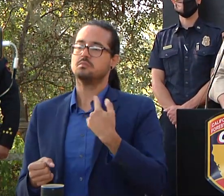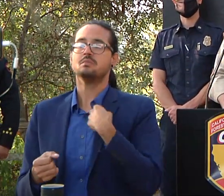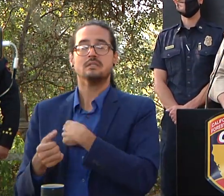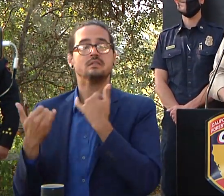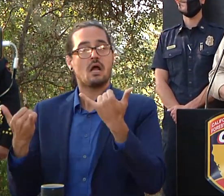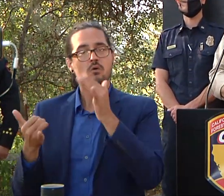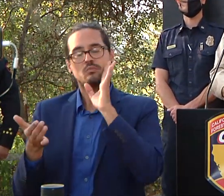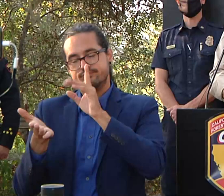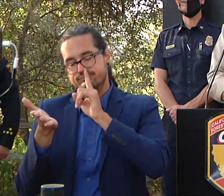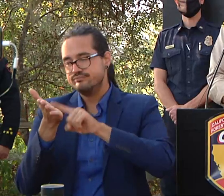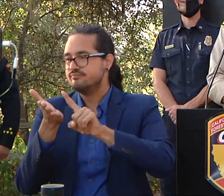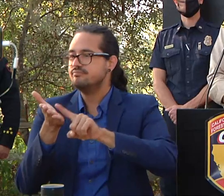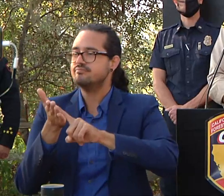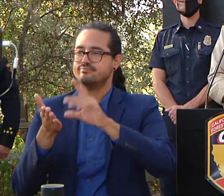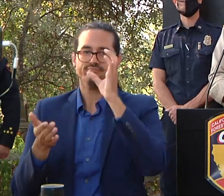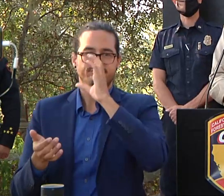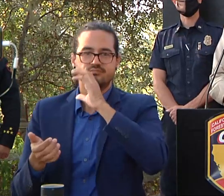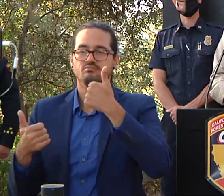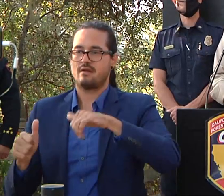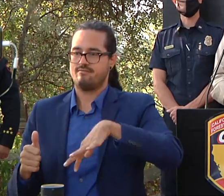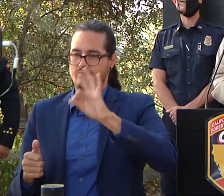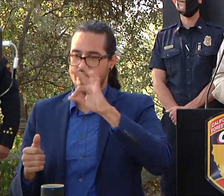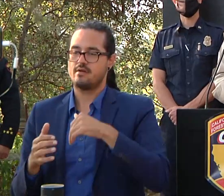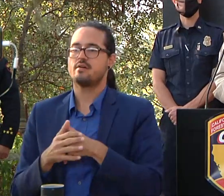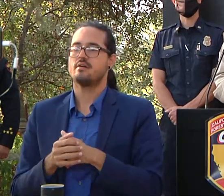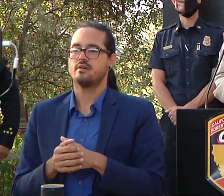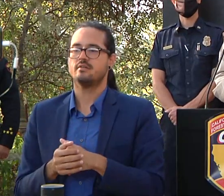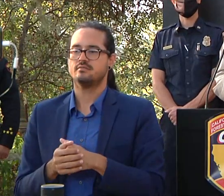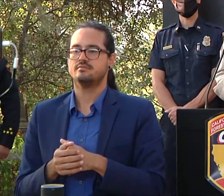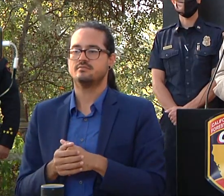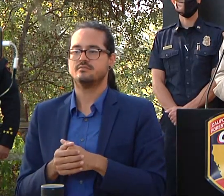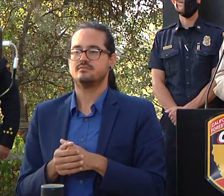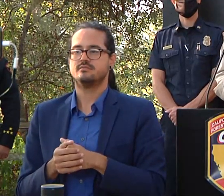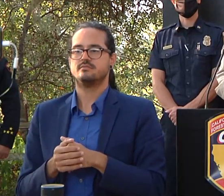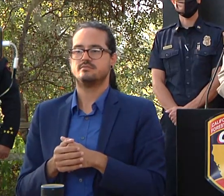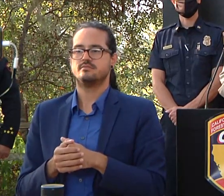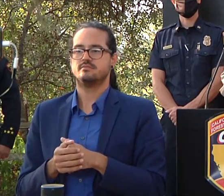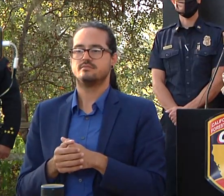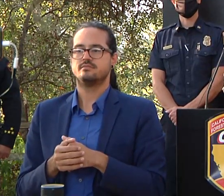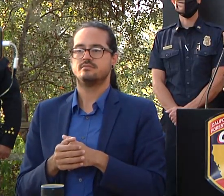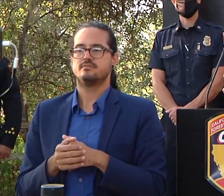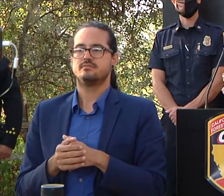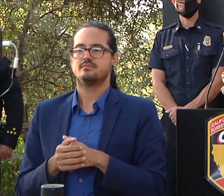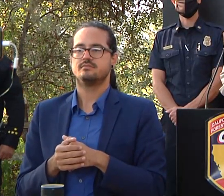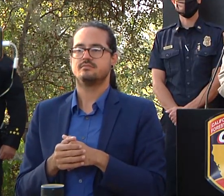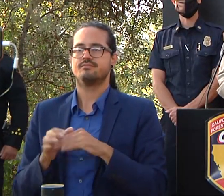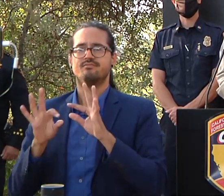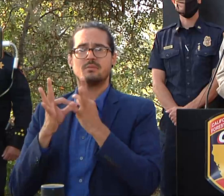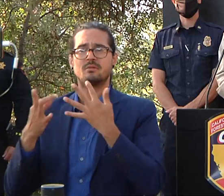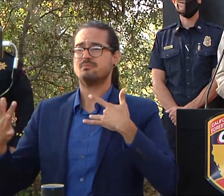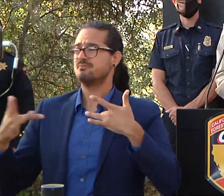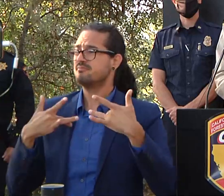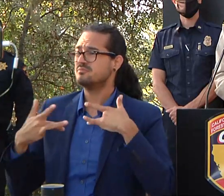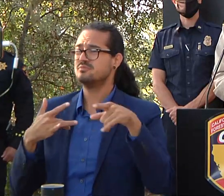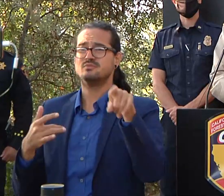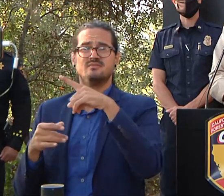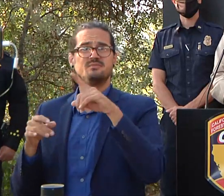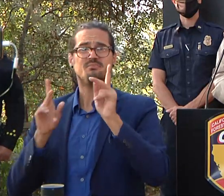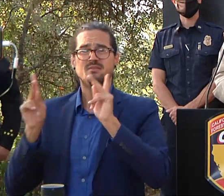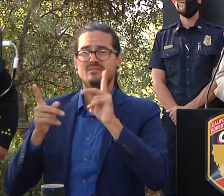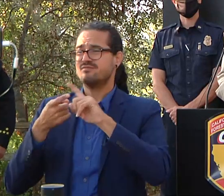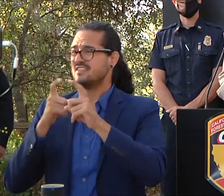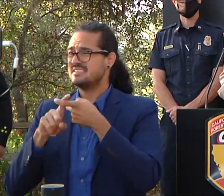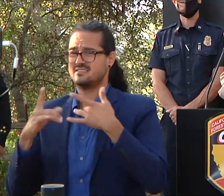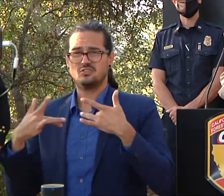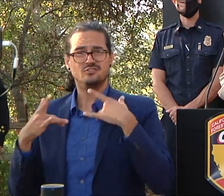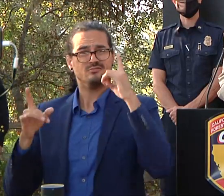on the prior cases and so again i'd encourage people to continue to do that and so we want to make sure that people are are are all right in terms of the